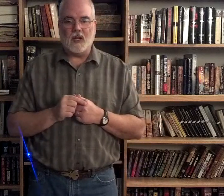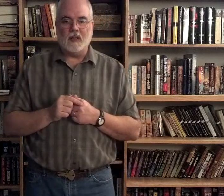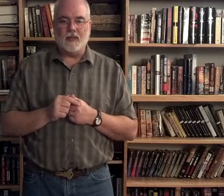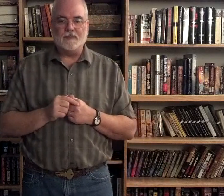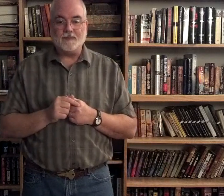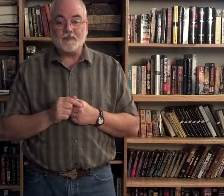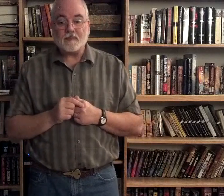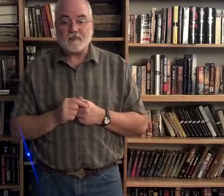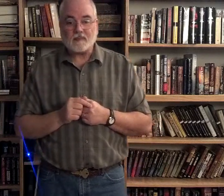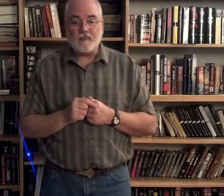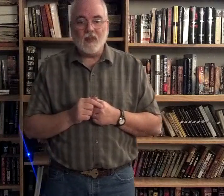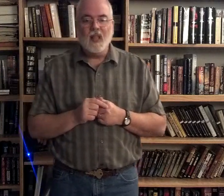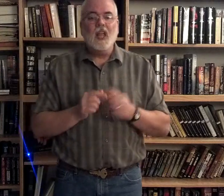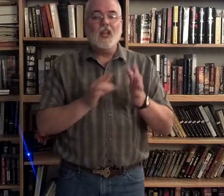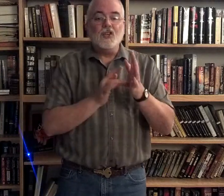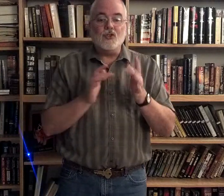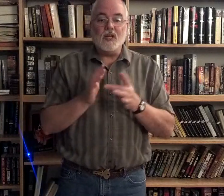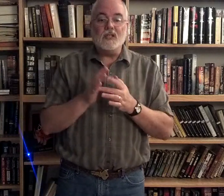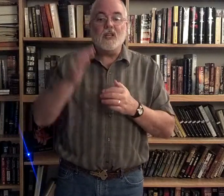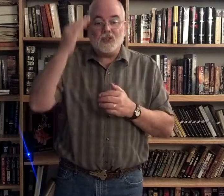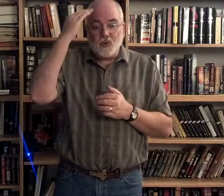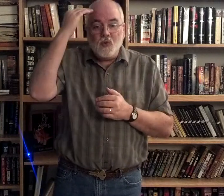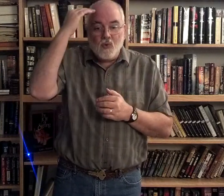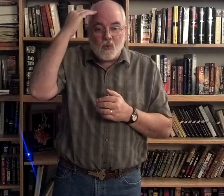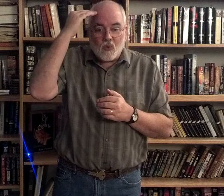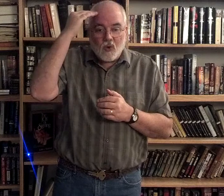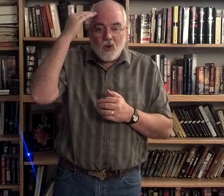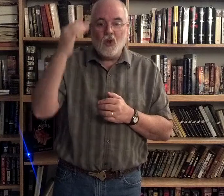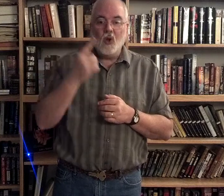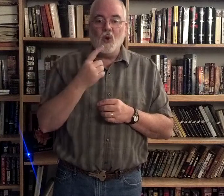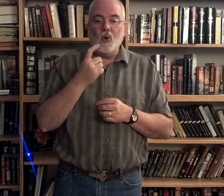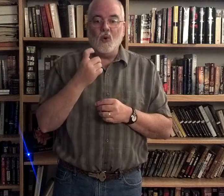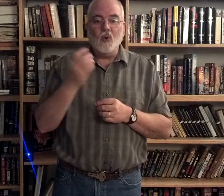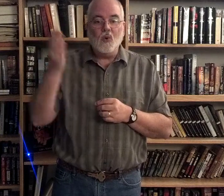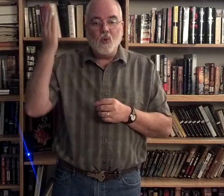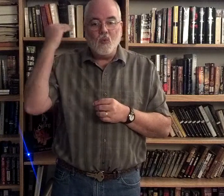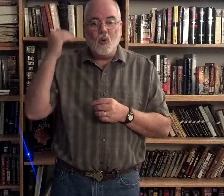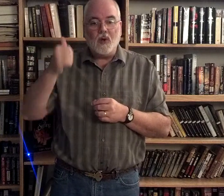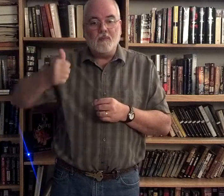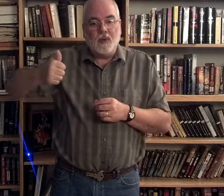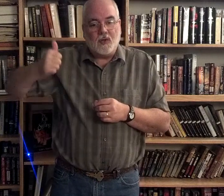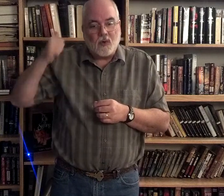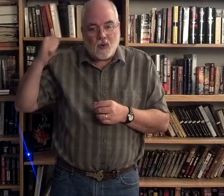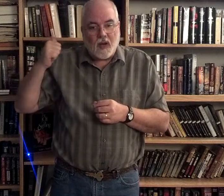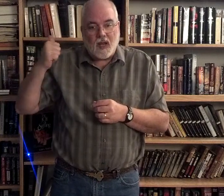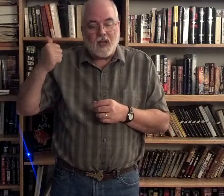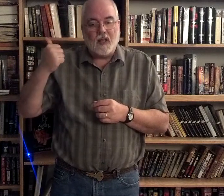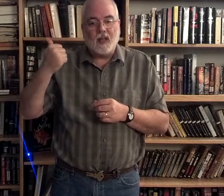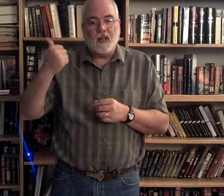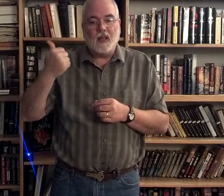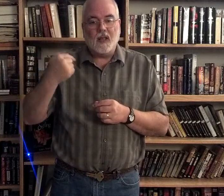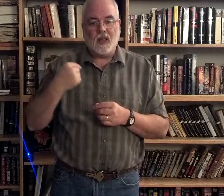that. Jesus knew who would betray him.